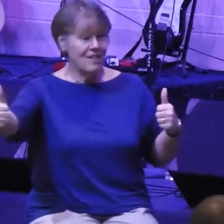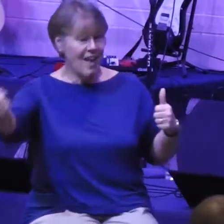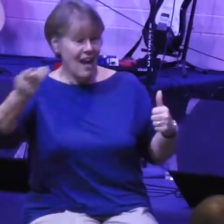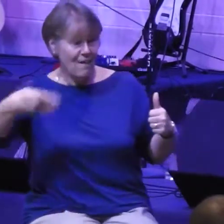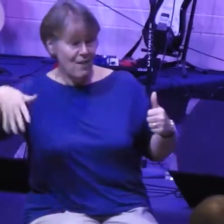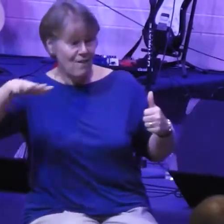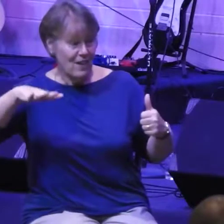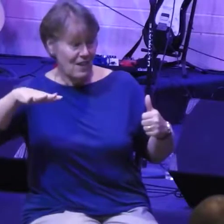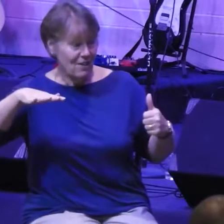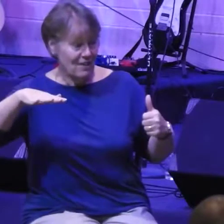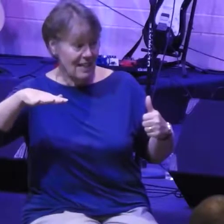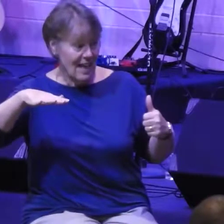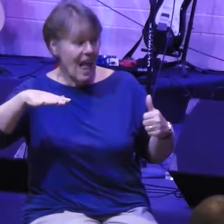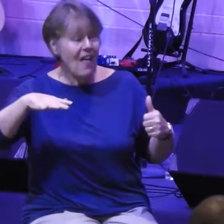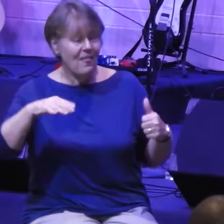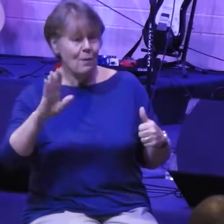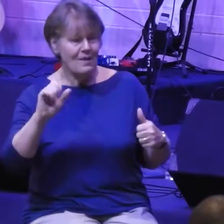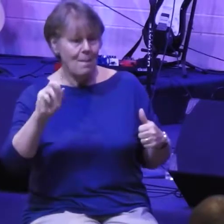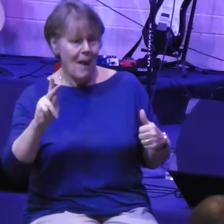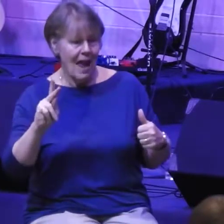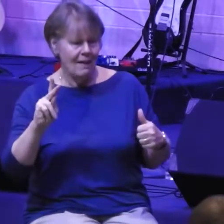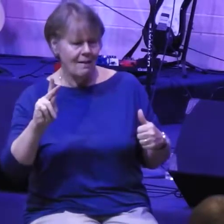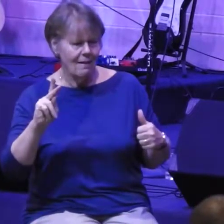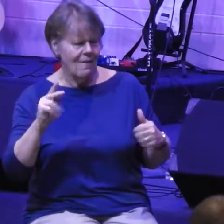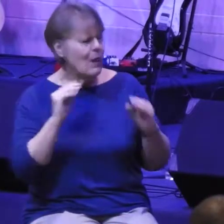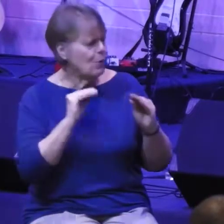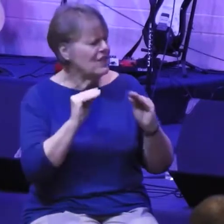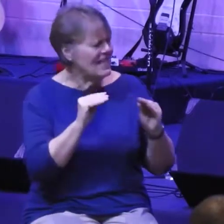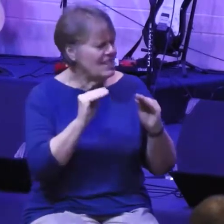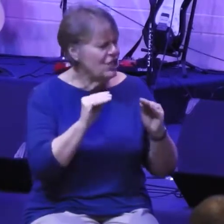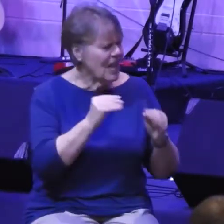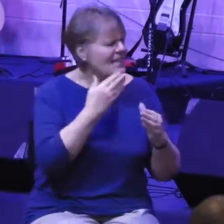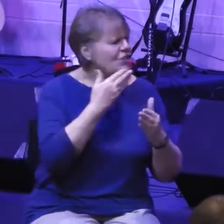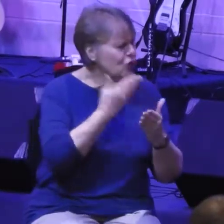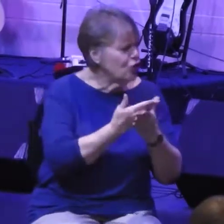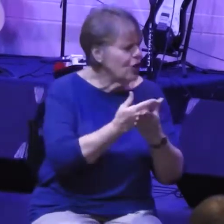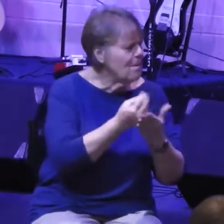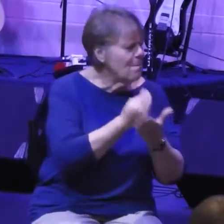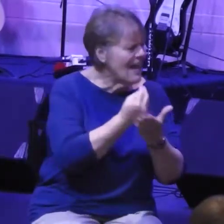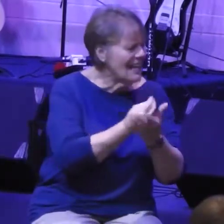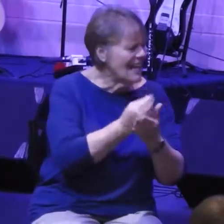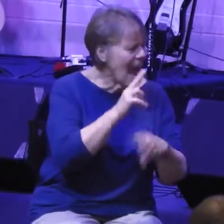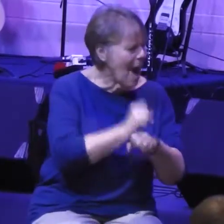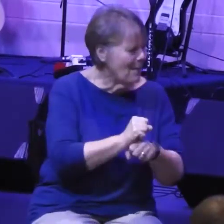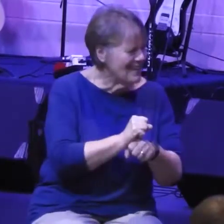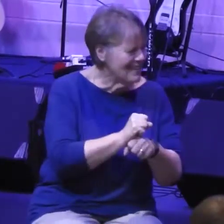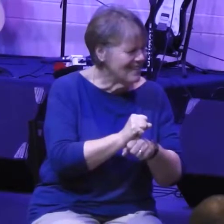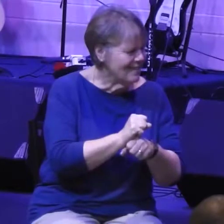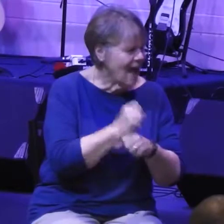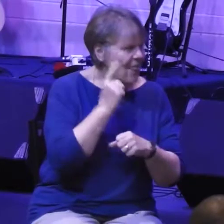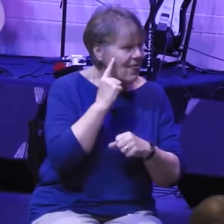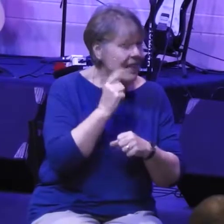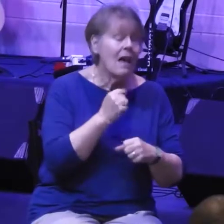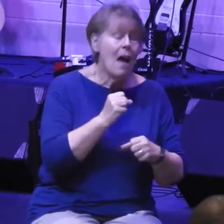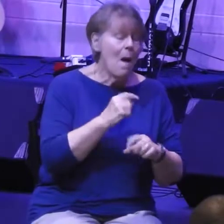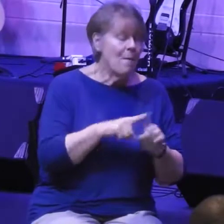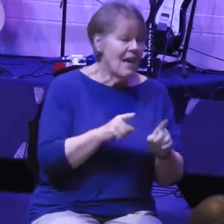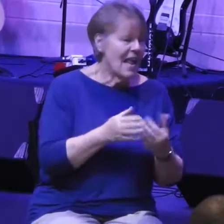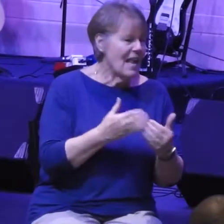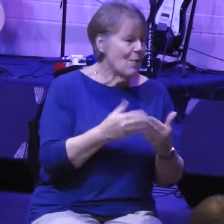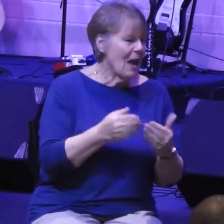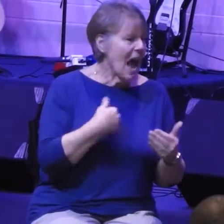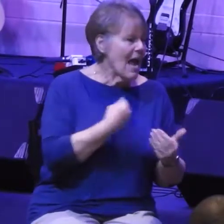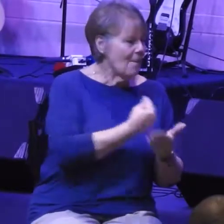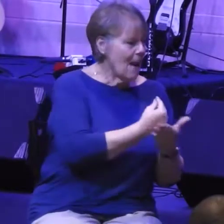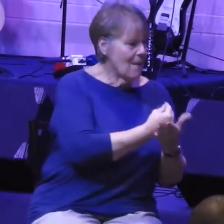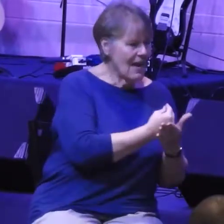subliminally teaching us good saving habits, I think. So I take my money, and I need to get across to